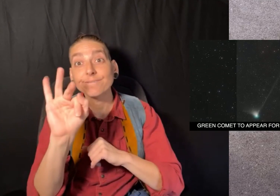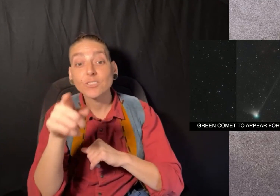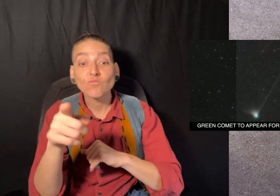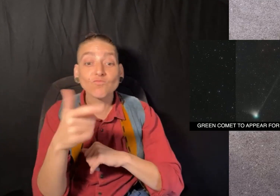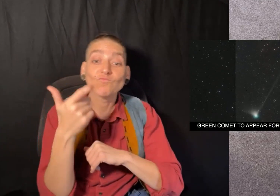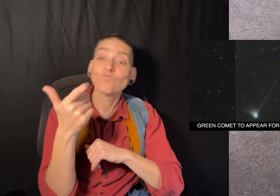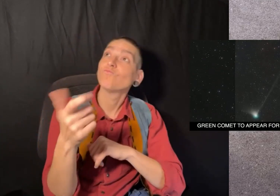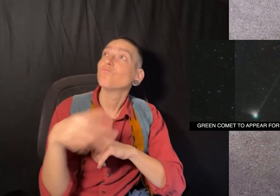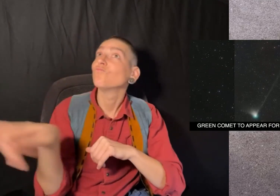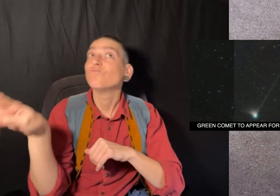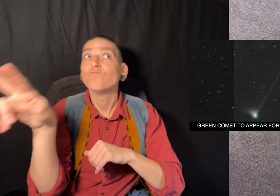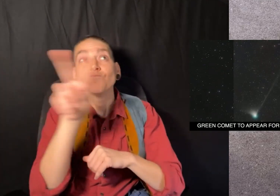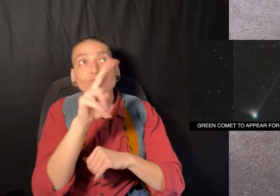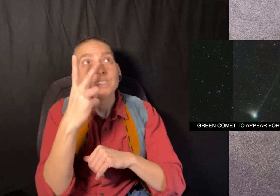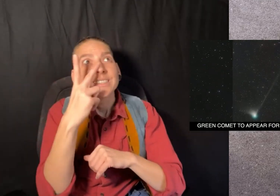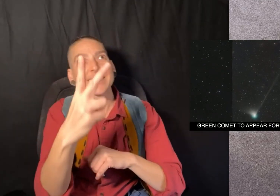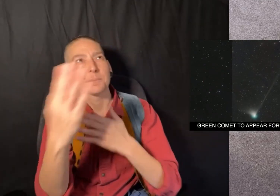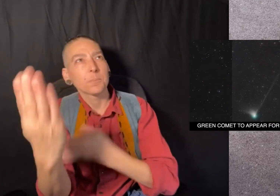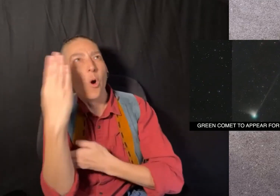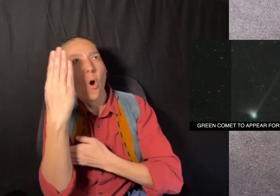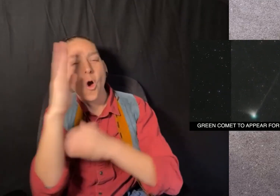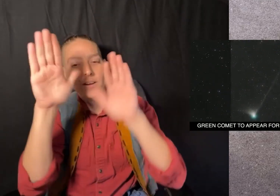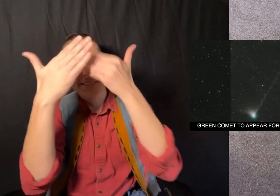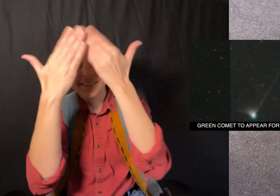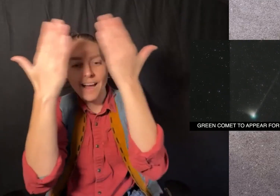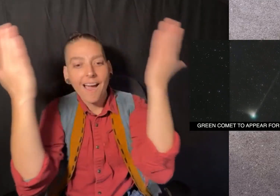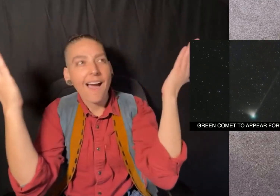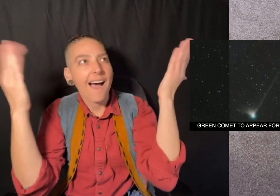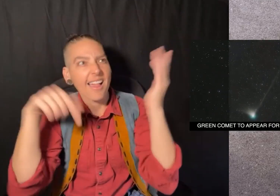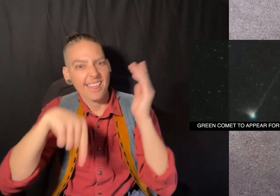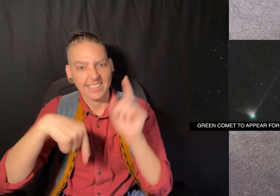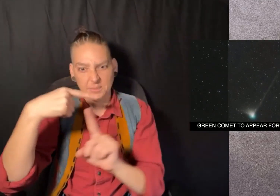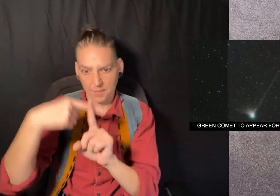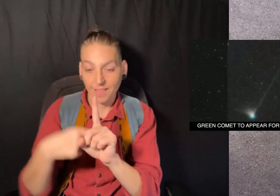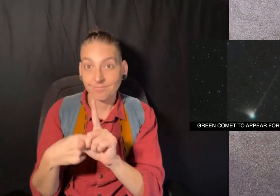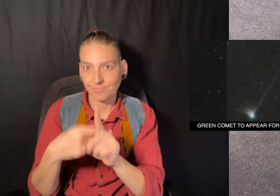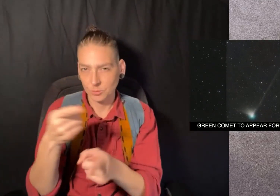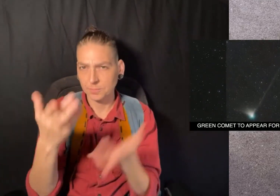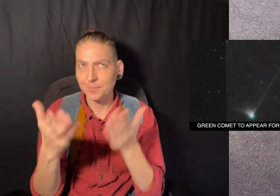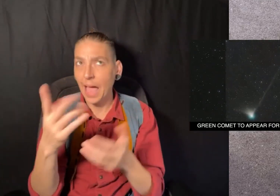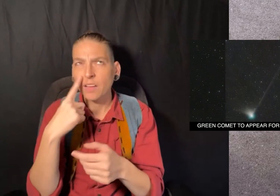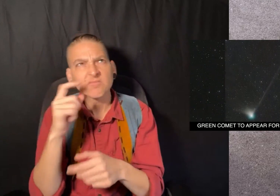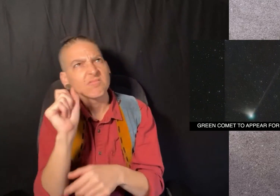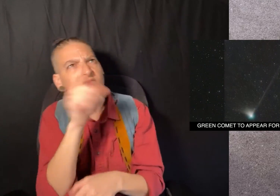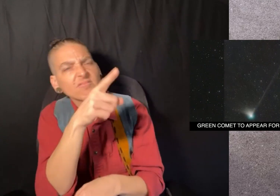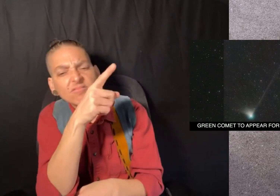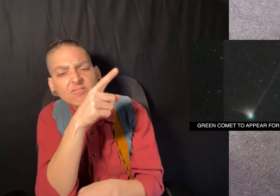She you look at the morning sky this month, you might notice a rare sight in the sky.